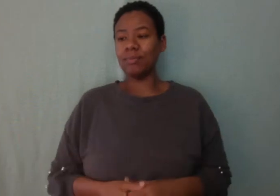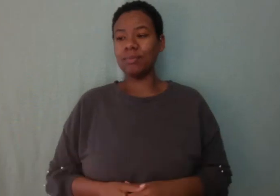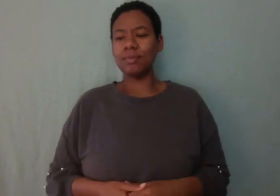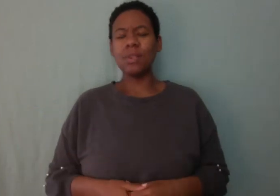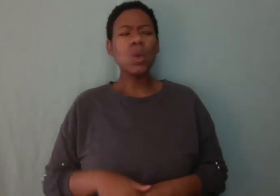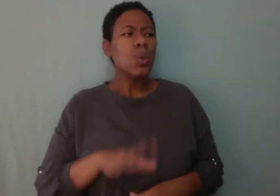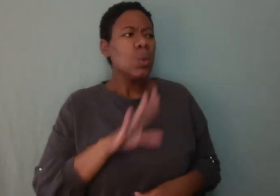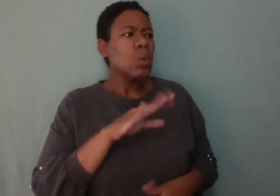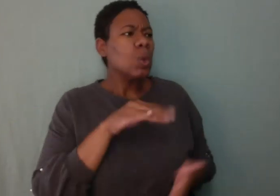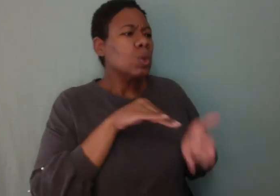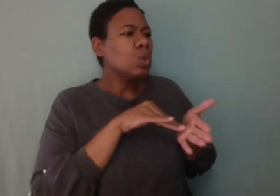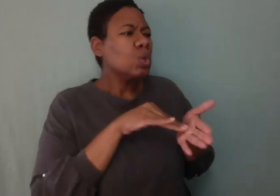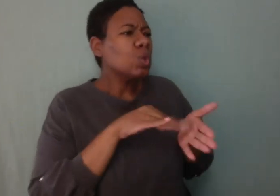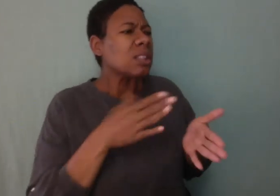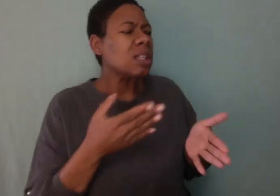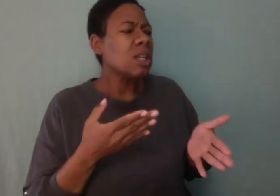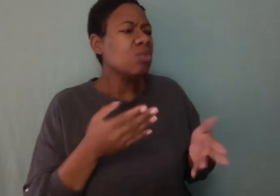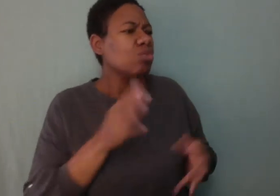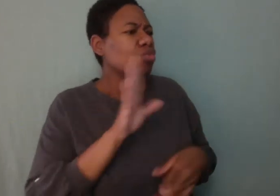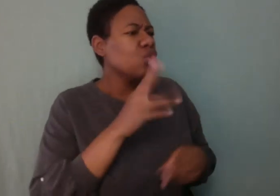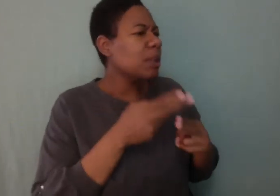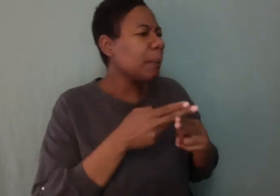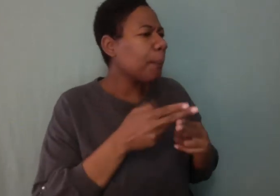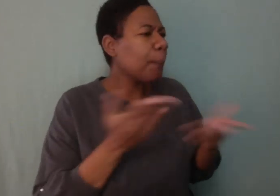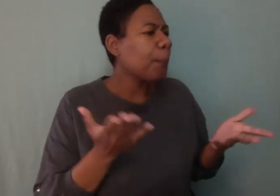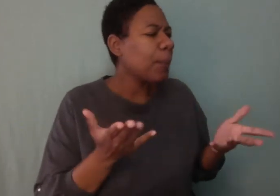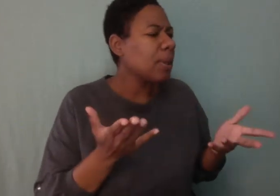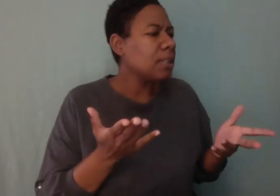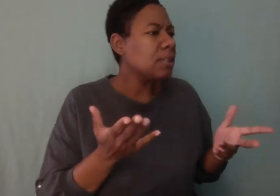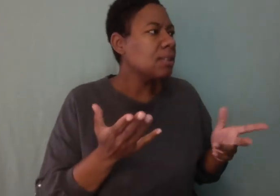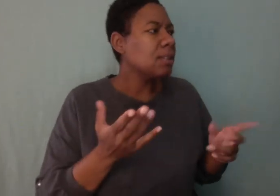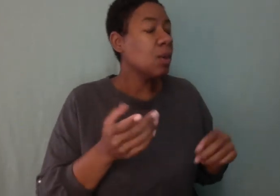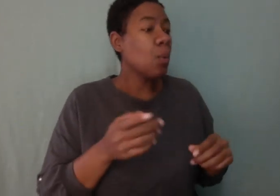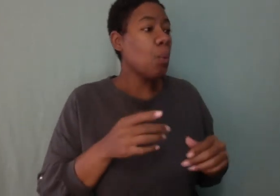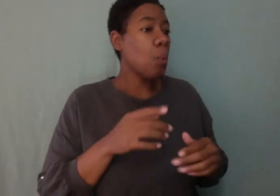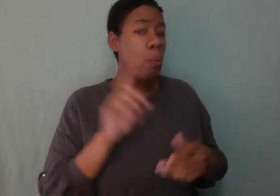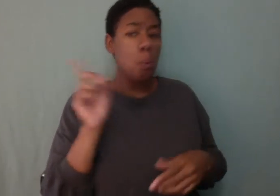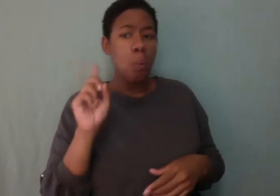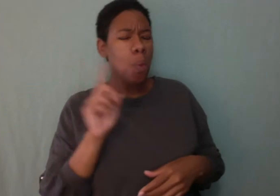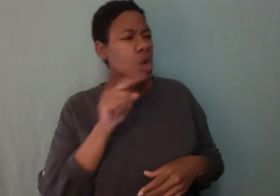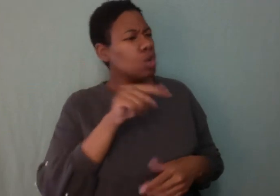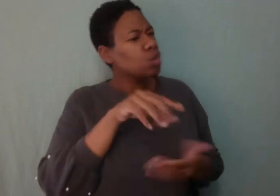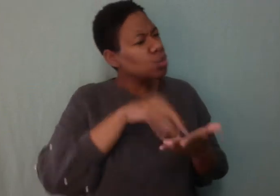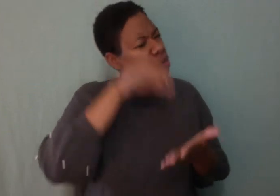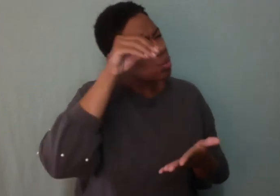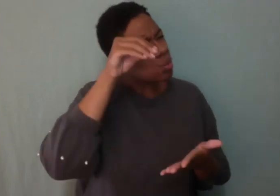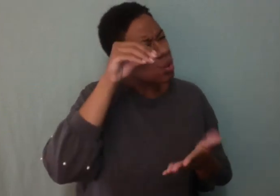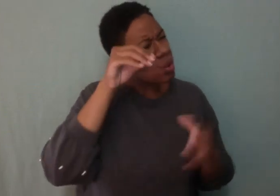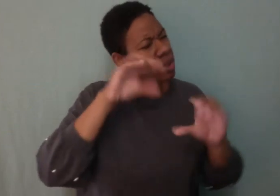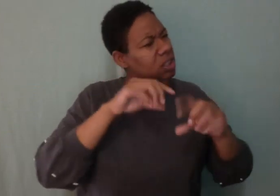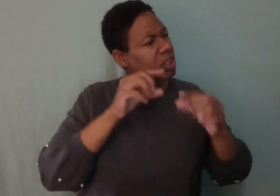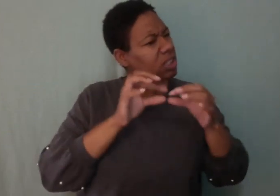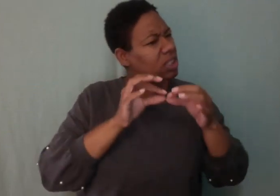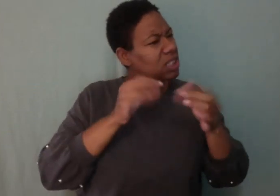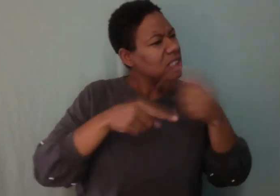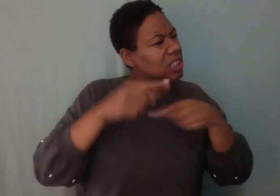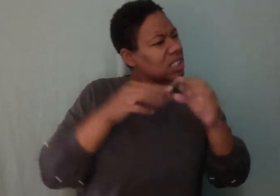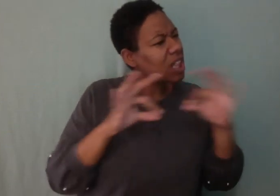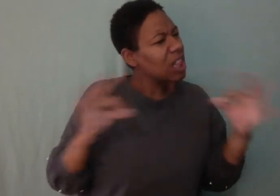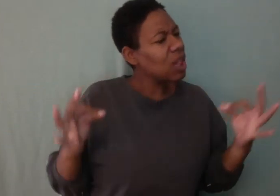Excuse me, what's your name and where are you learning sign language? I'm learning it too. Do you take classes from